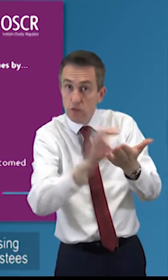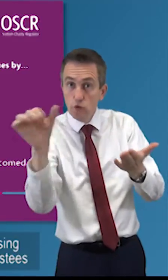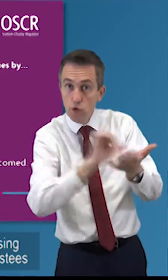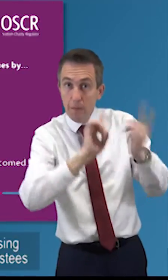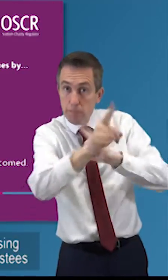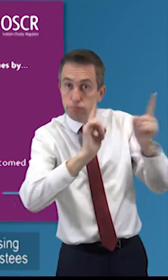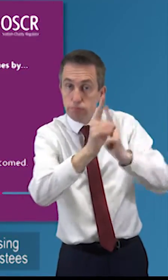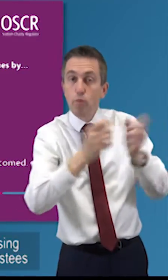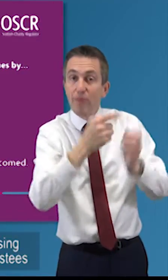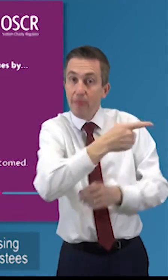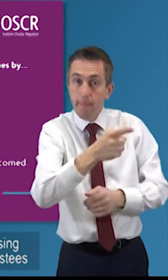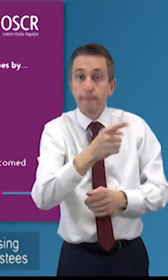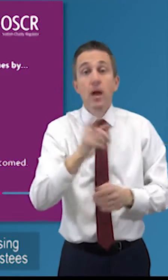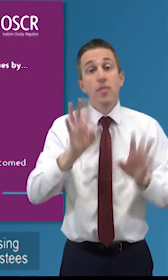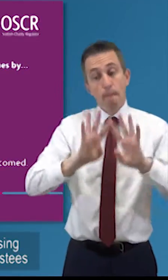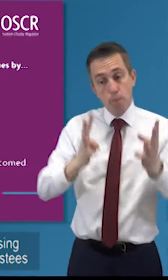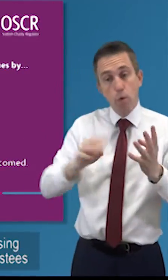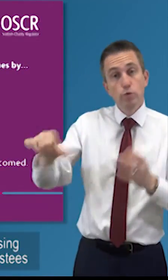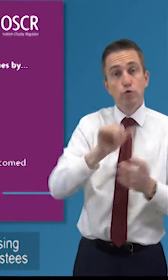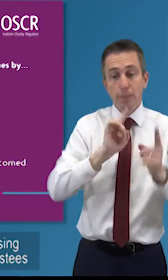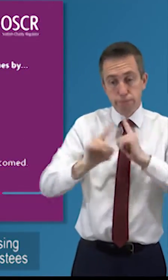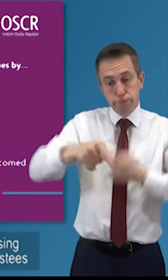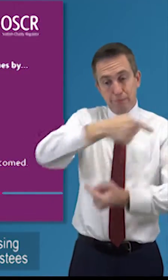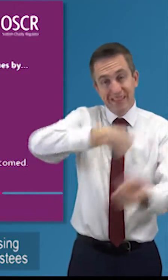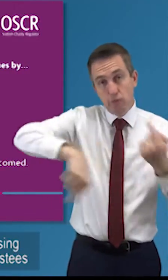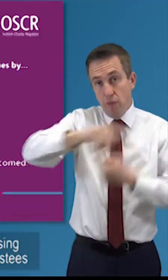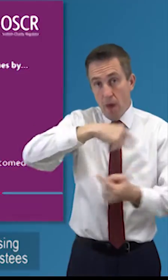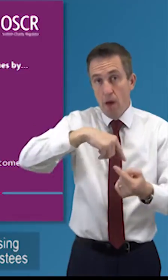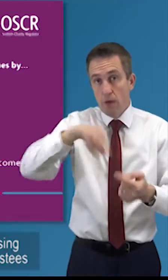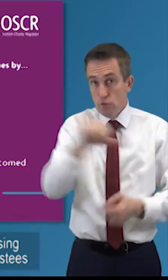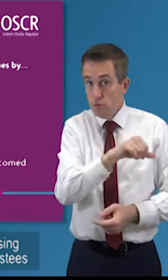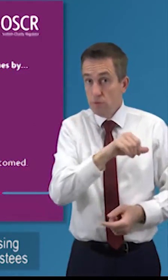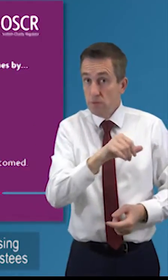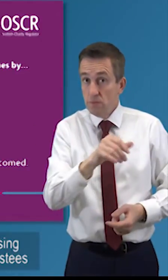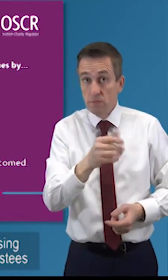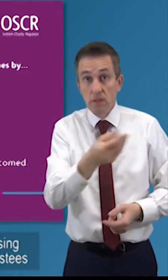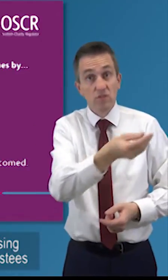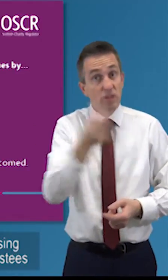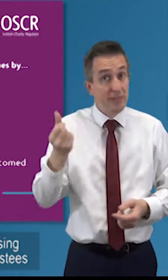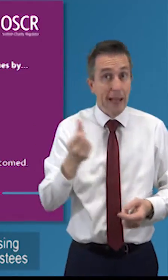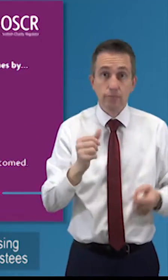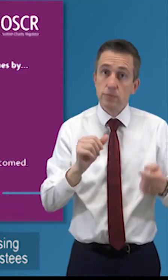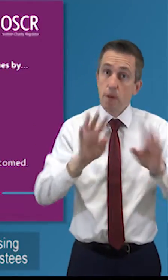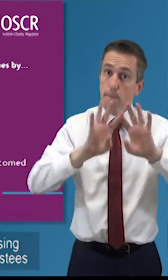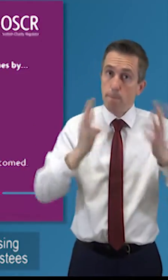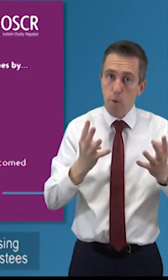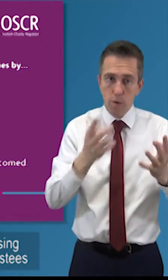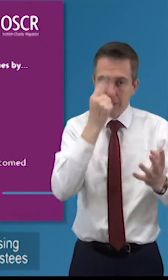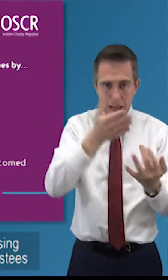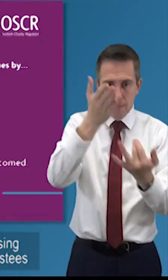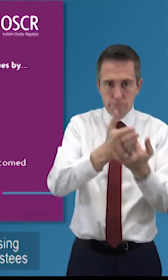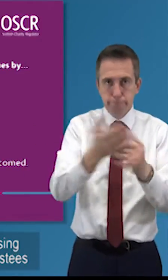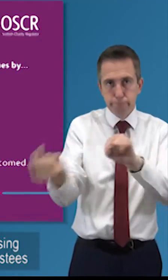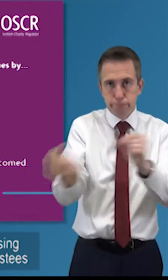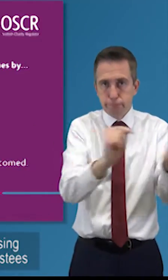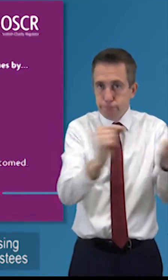but also to each other and and and sometimes it's surprising and where the chinese walls can be